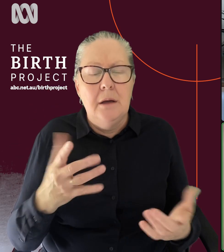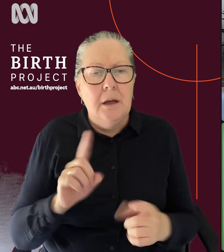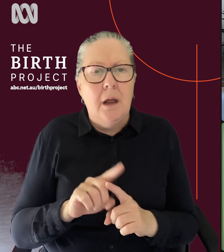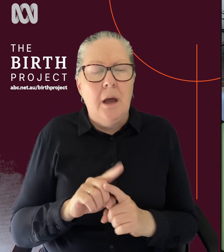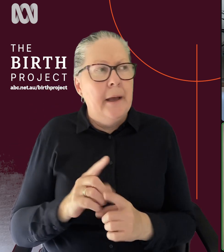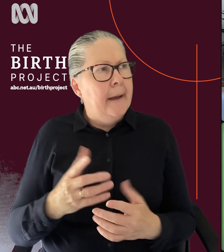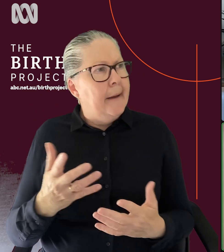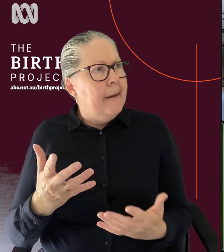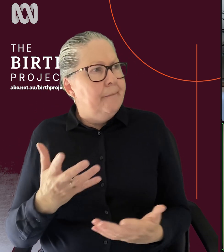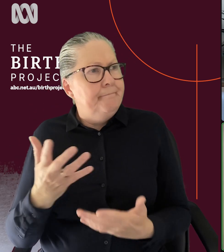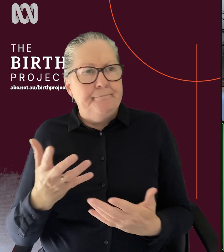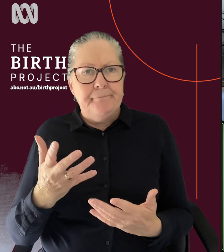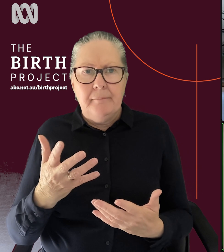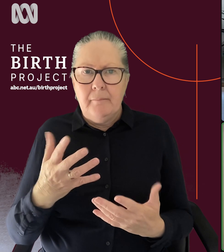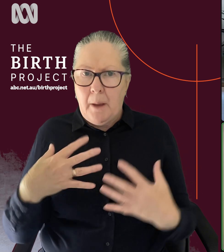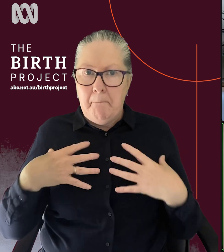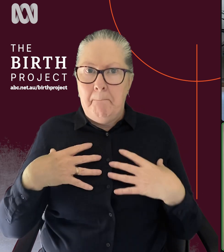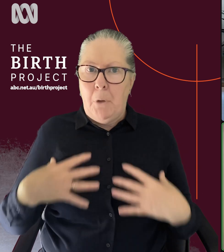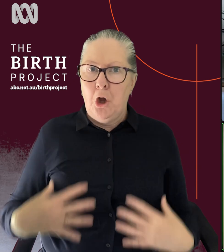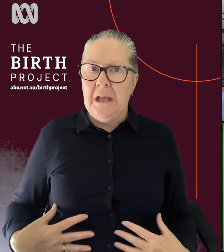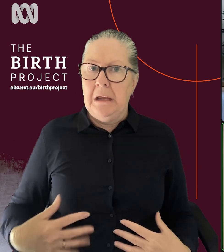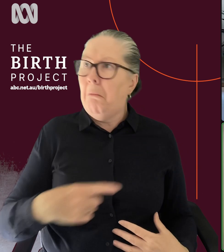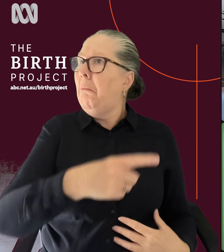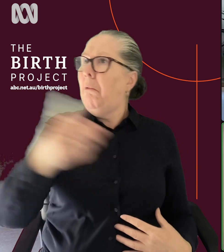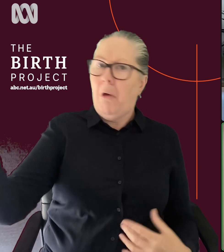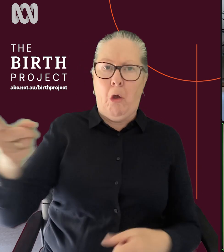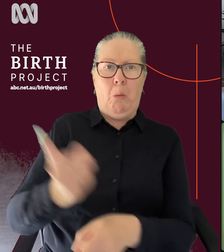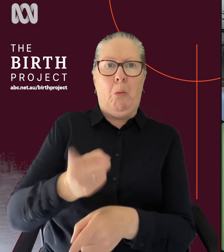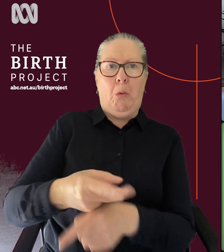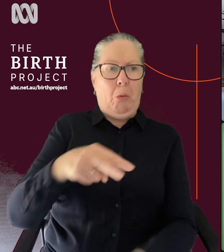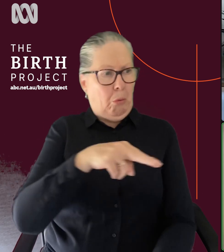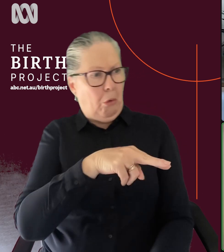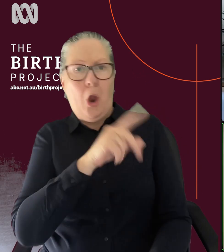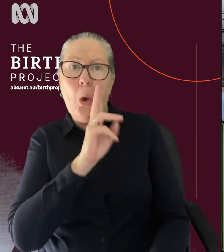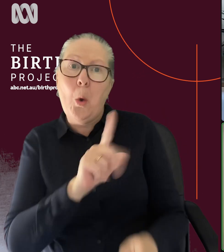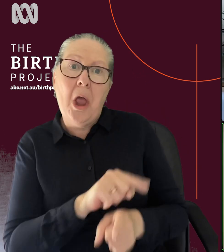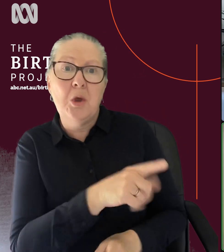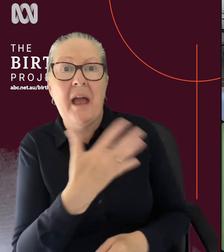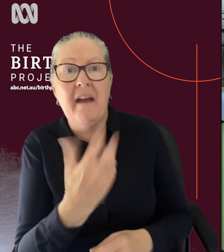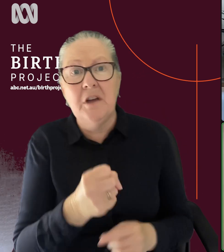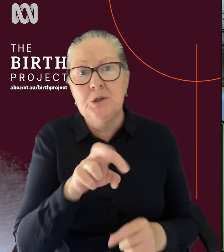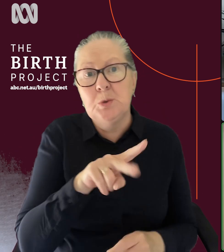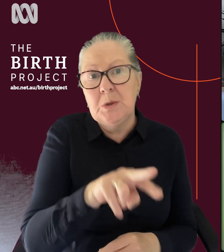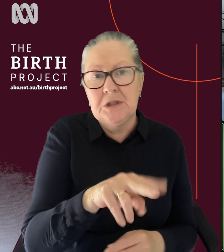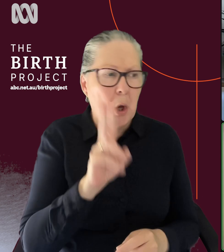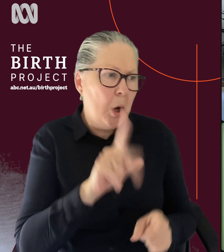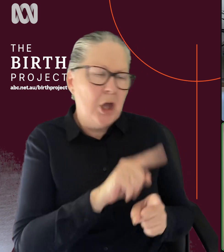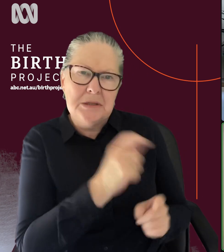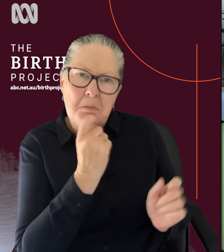become kind of, um, a body that everybody can comment on when people will say, oh, it looks like you've got twins or it looks like you're carrying small and